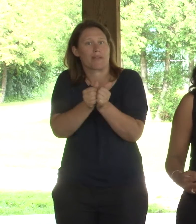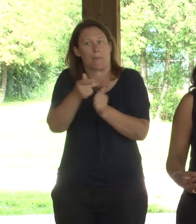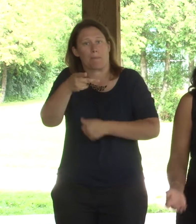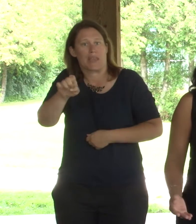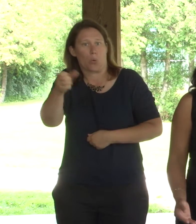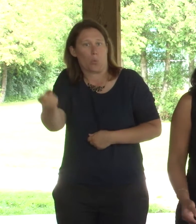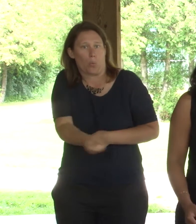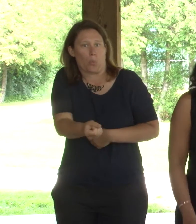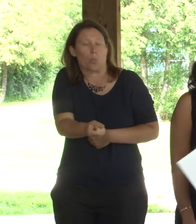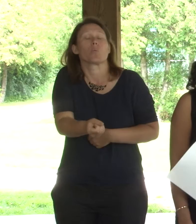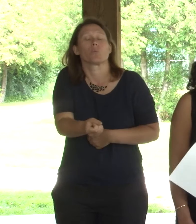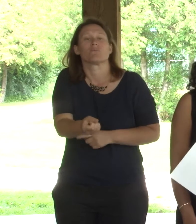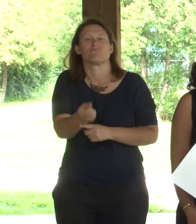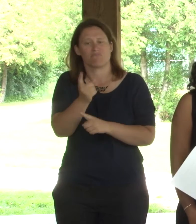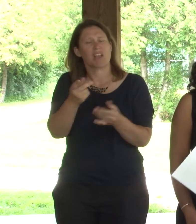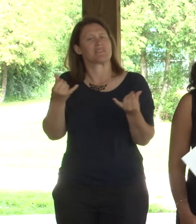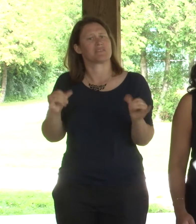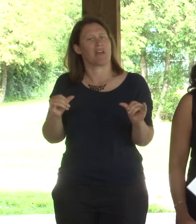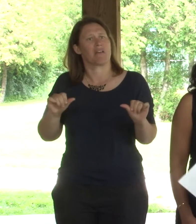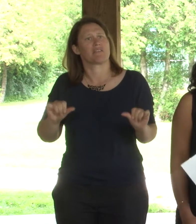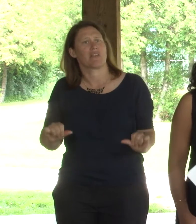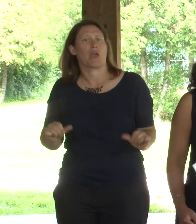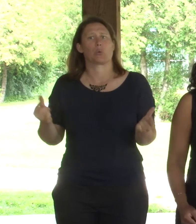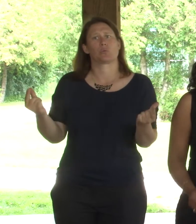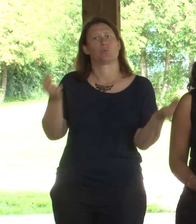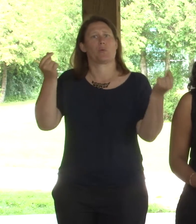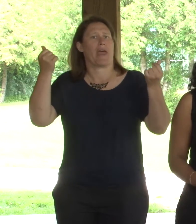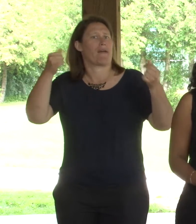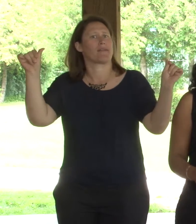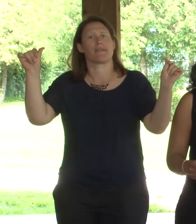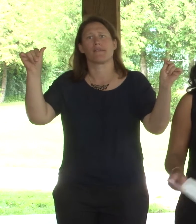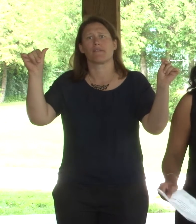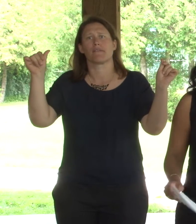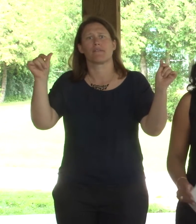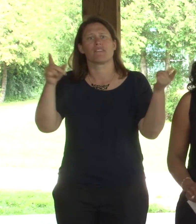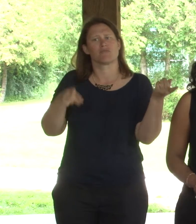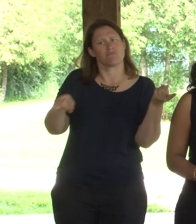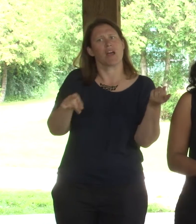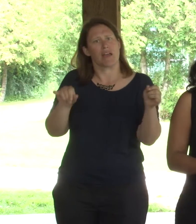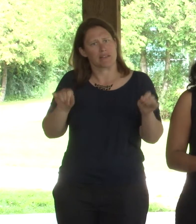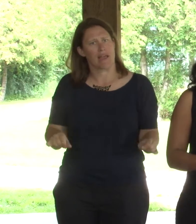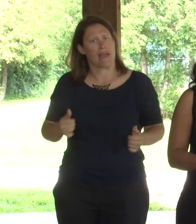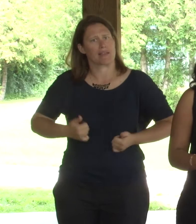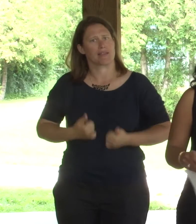full dignity. People can be active, engaged, and live a clean, healthy life with the right kind of protection.